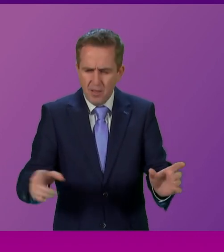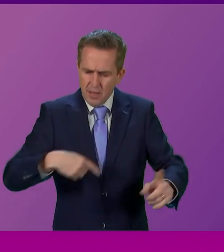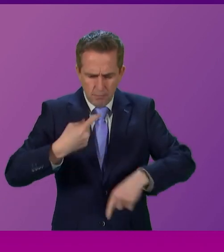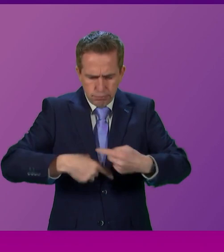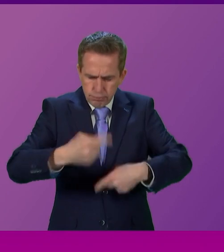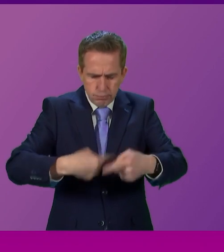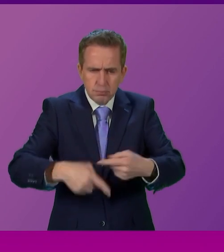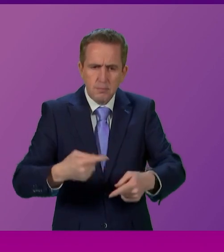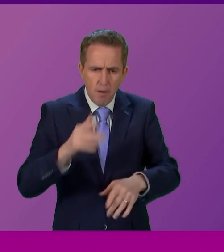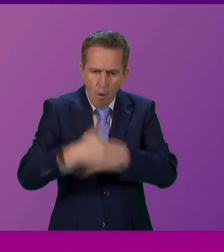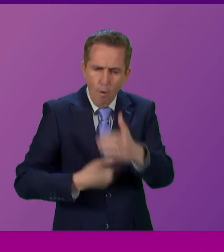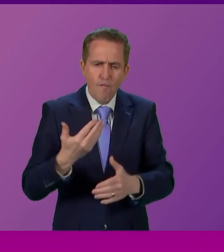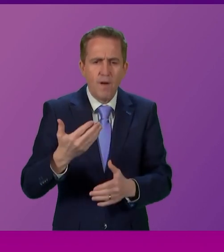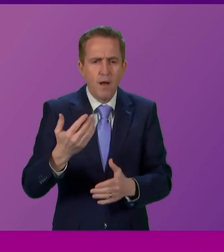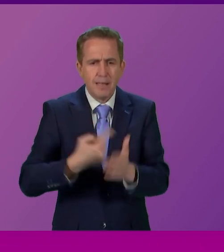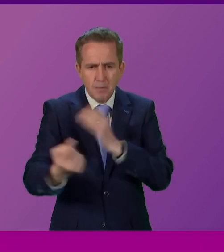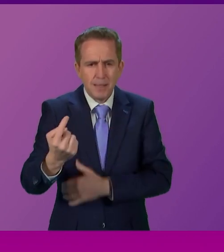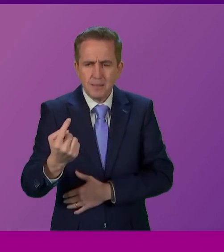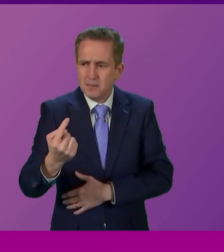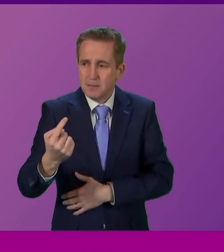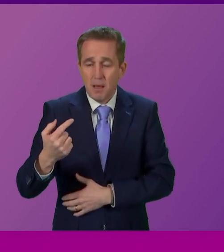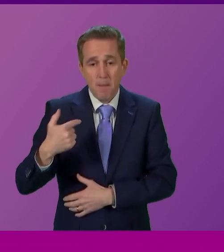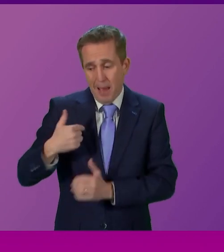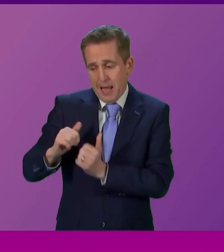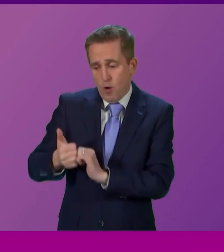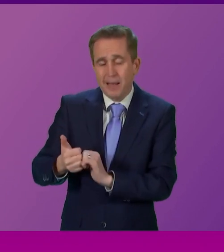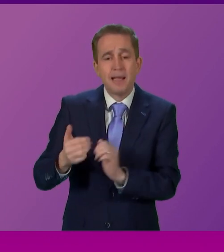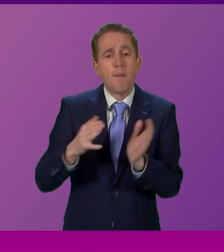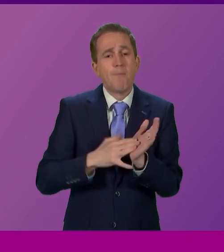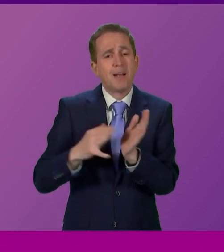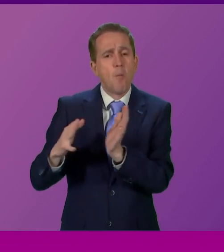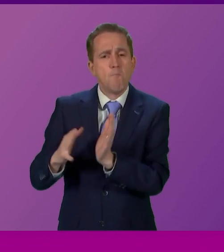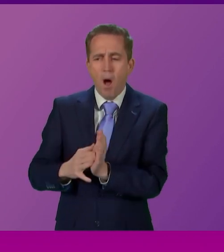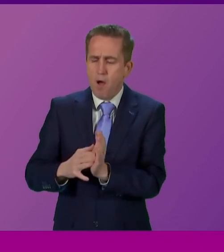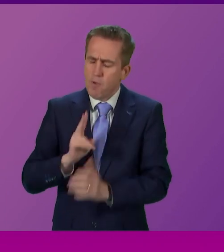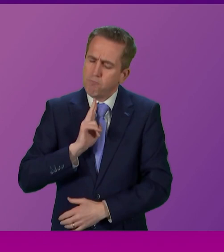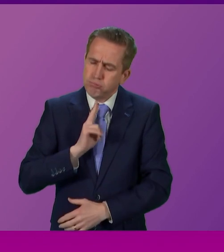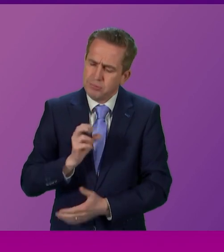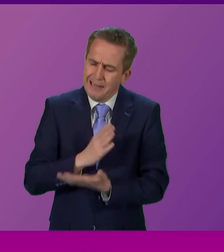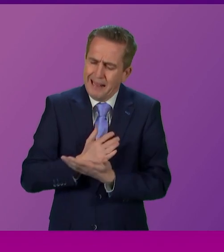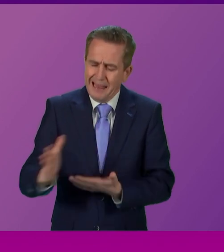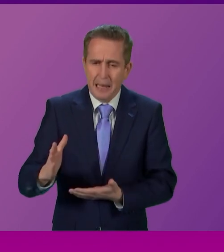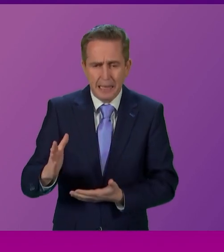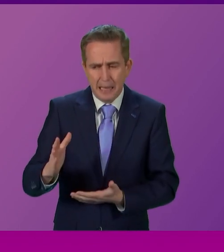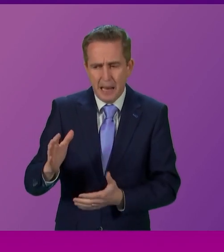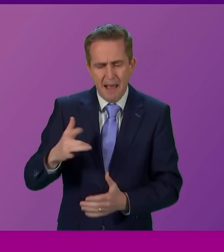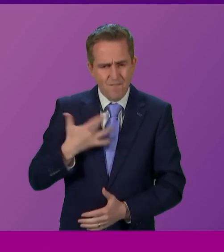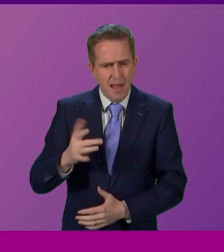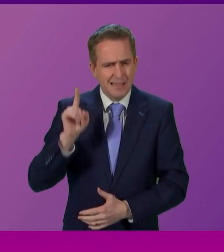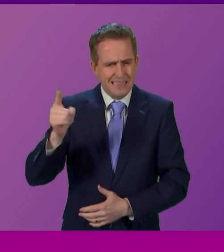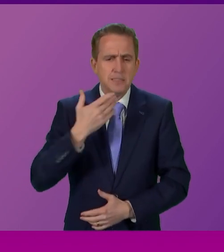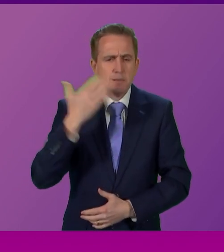on the constitutional settlement. And I think my colleague, Michael Mara, articulated this most powerfully today in what I believe was an excellent